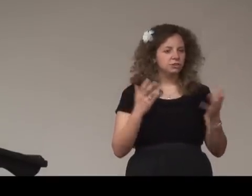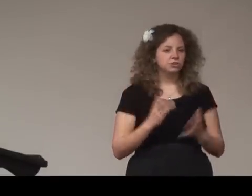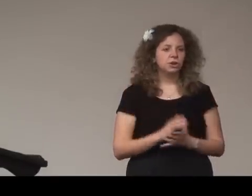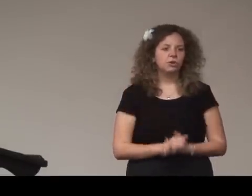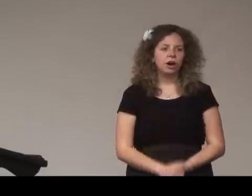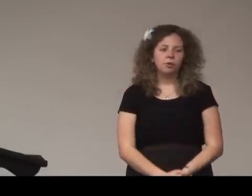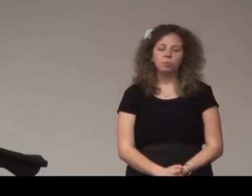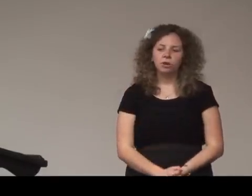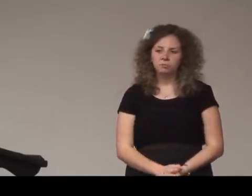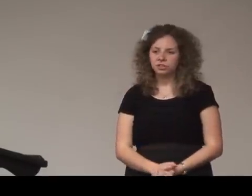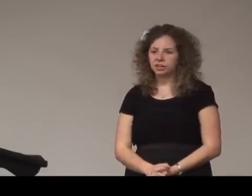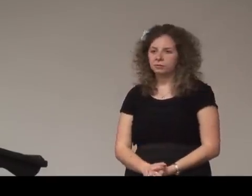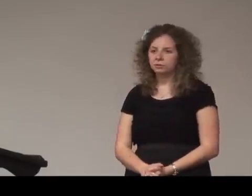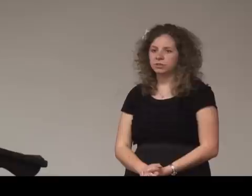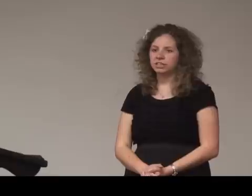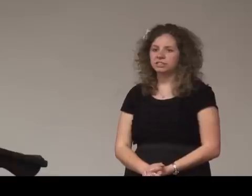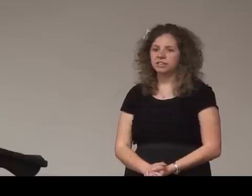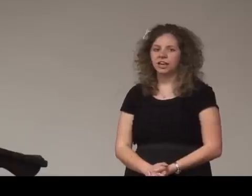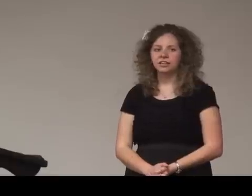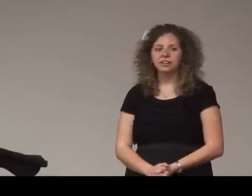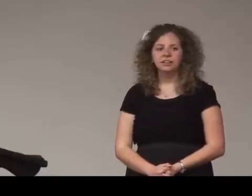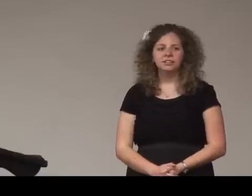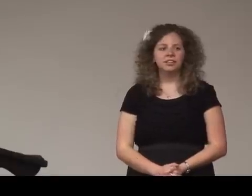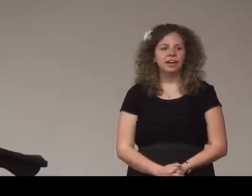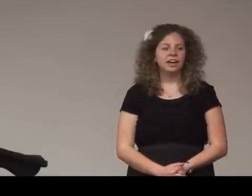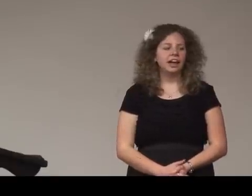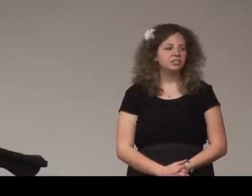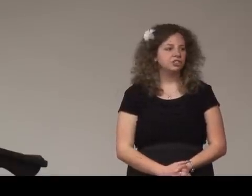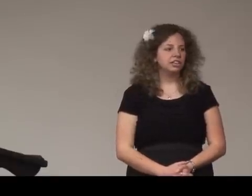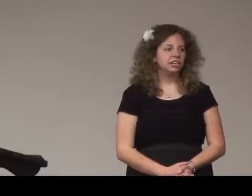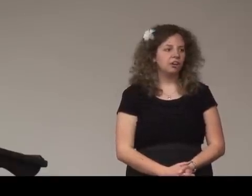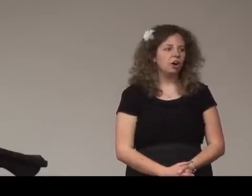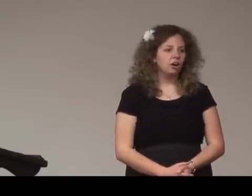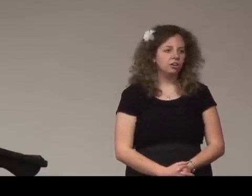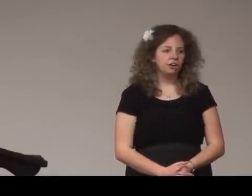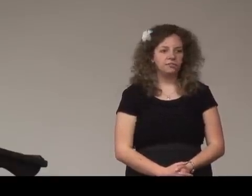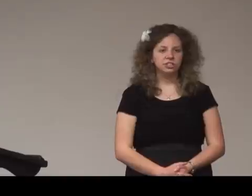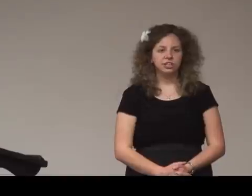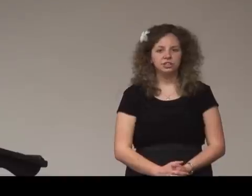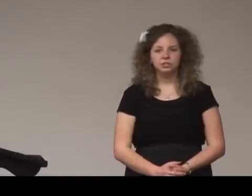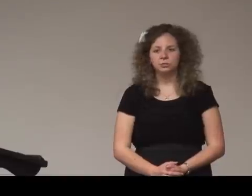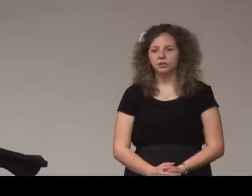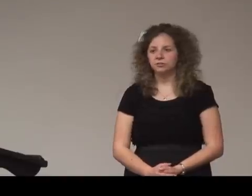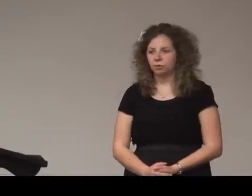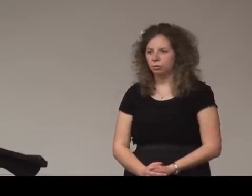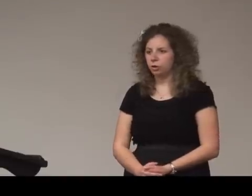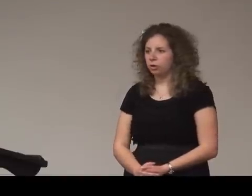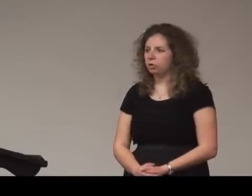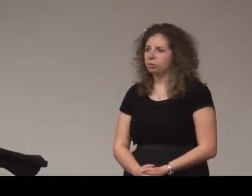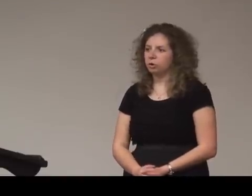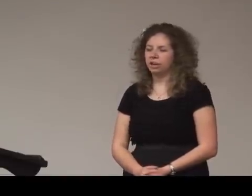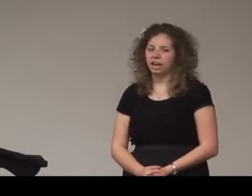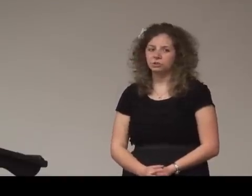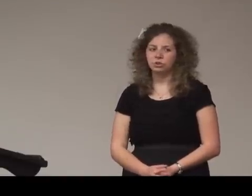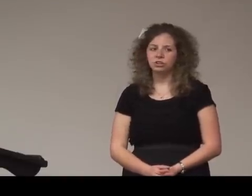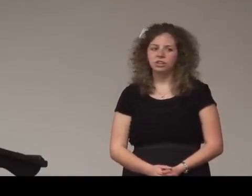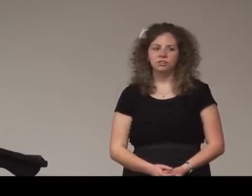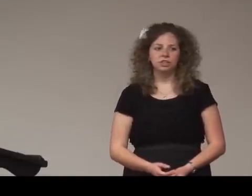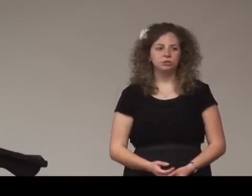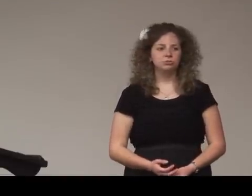so um one book that i was reading said that actually in all conversations whether formal or more casual then you